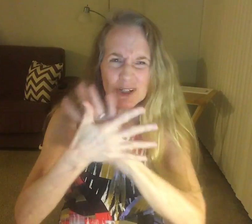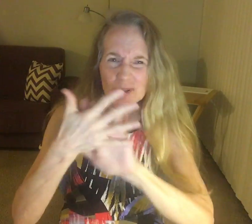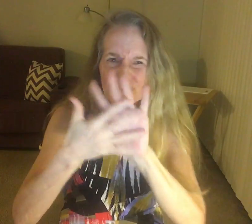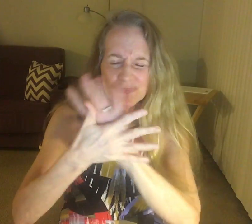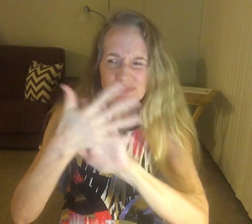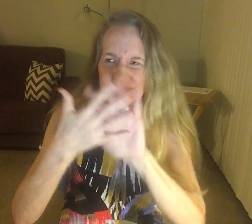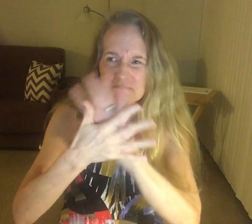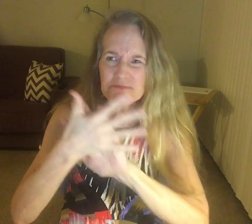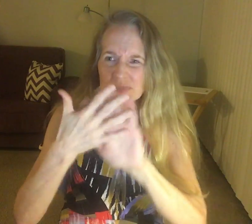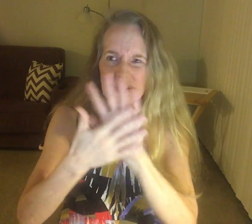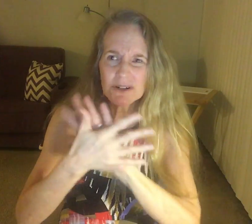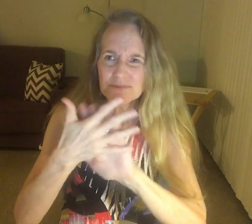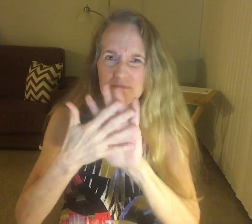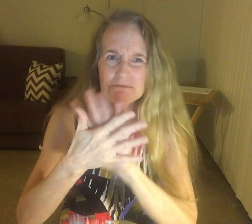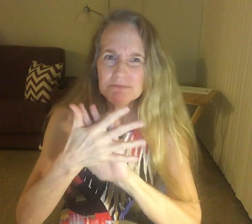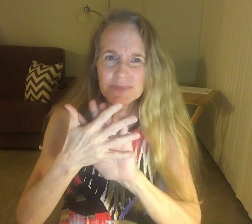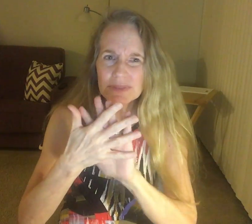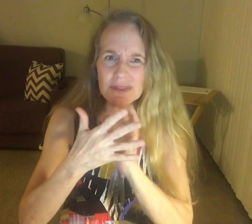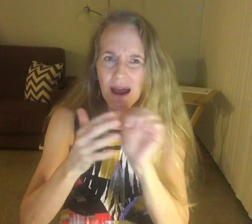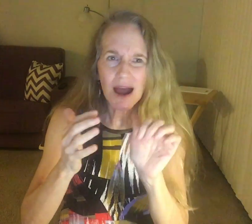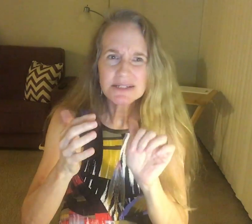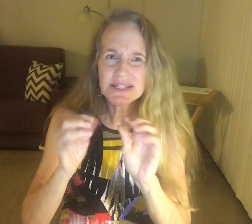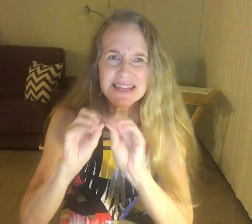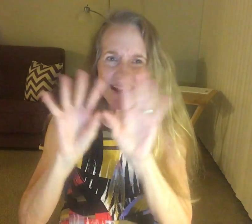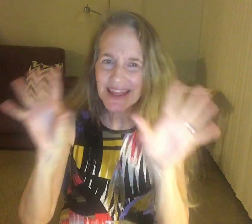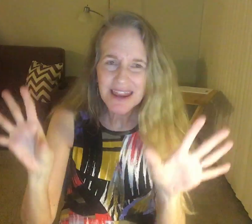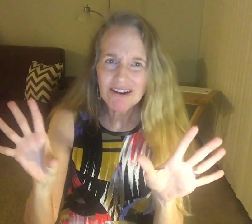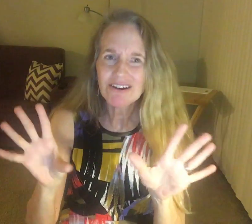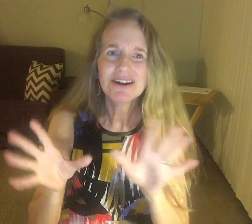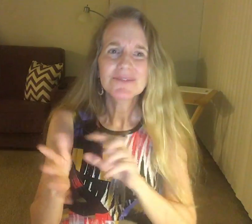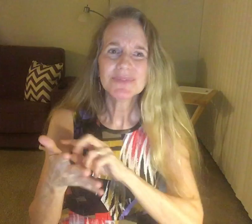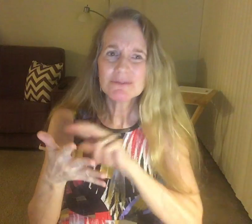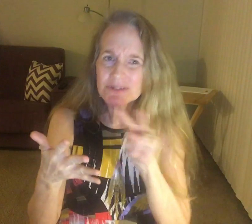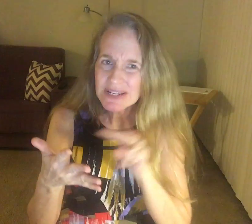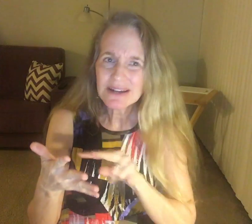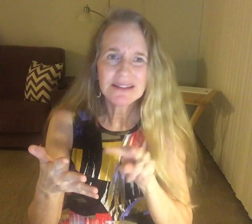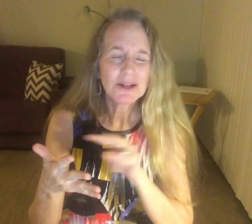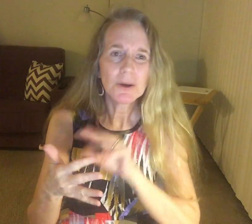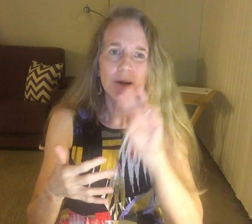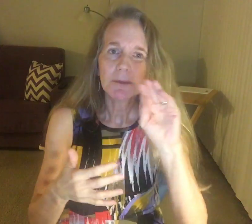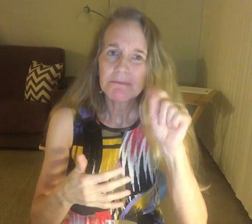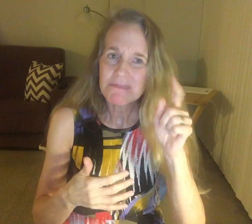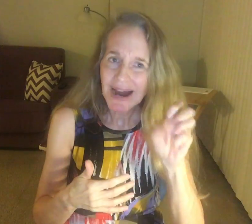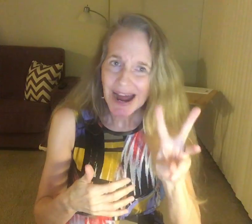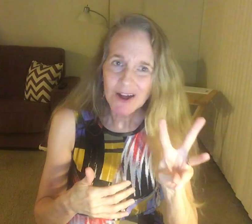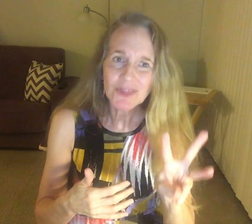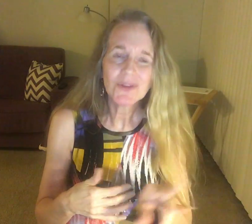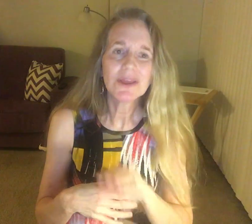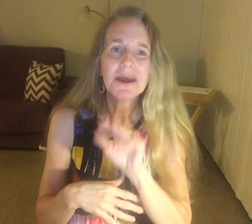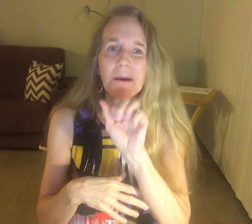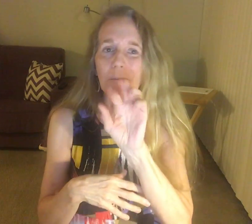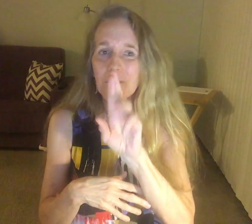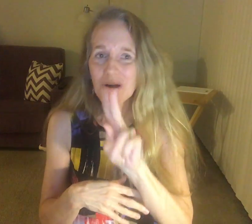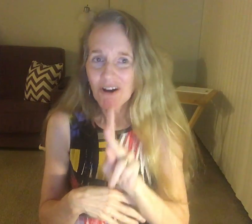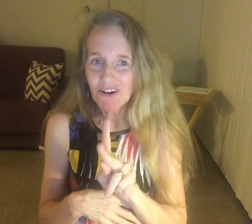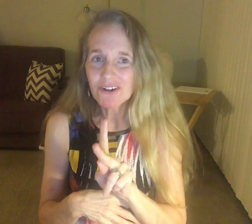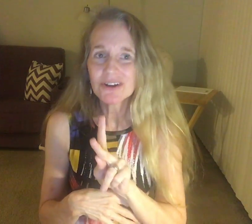book I to kill the video. Marcy, the monk,